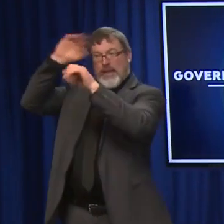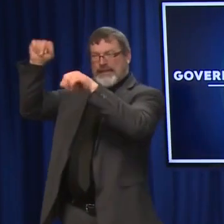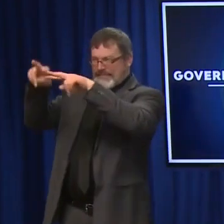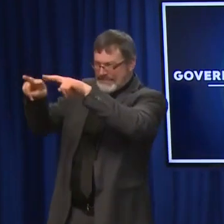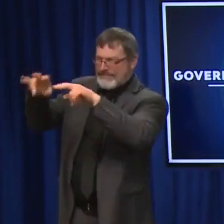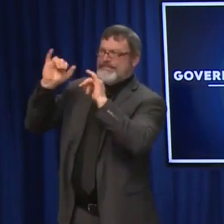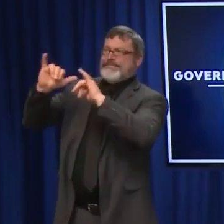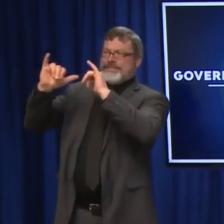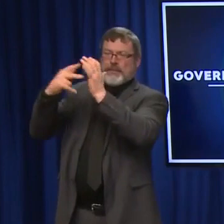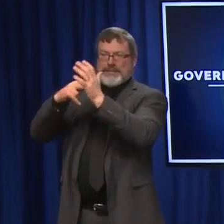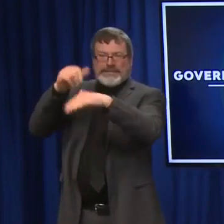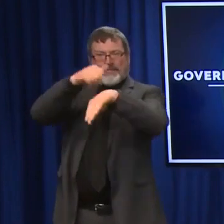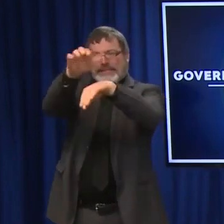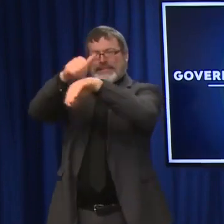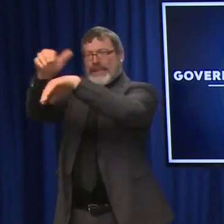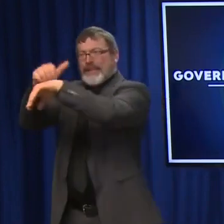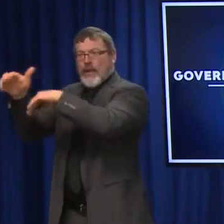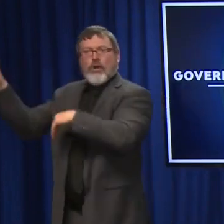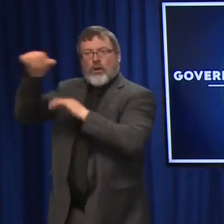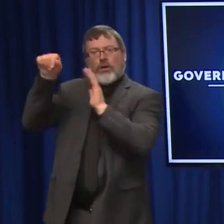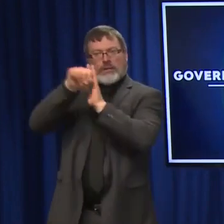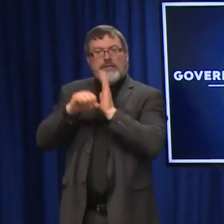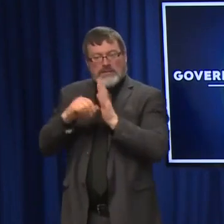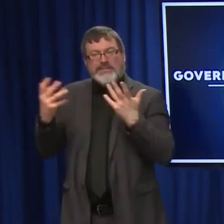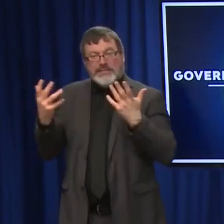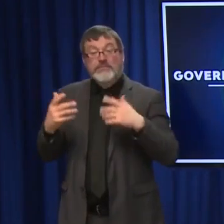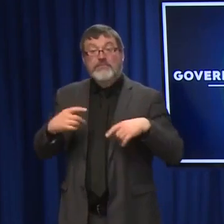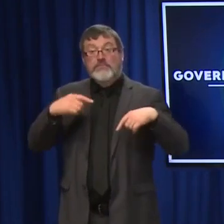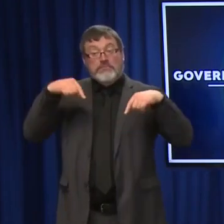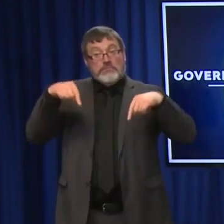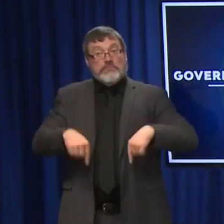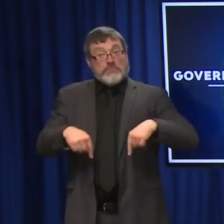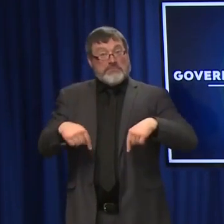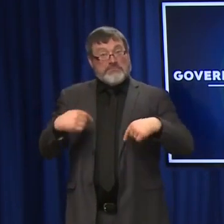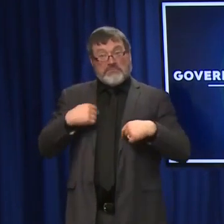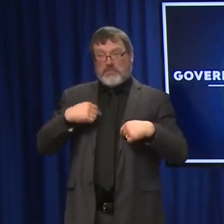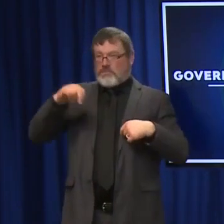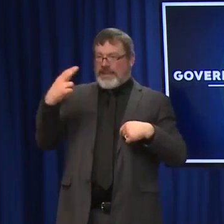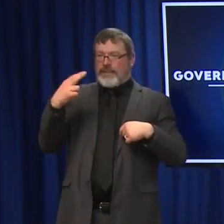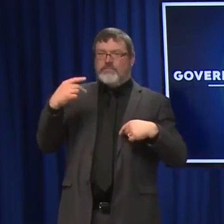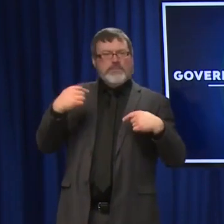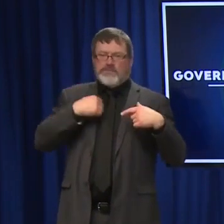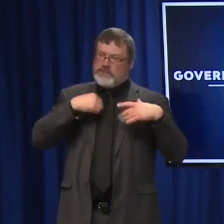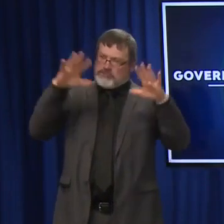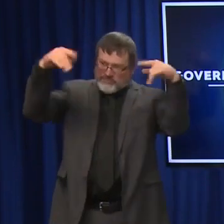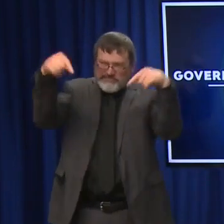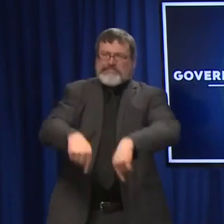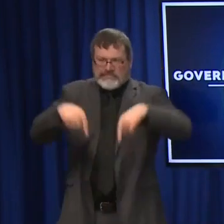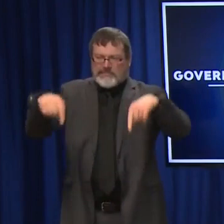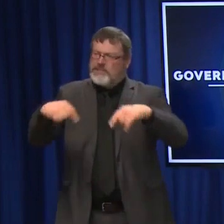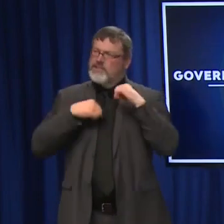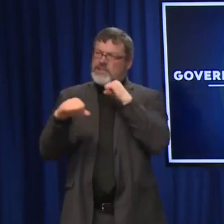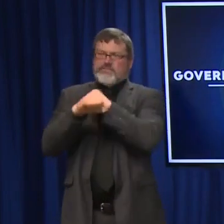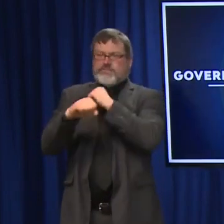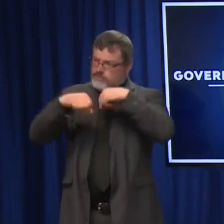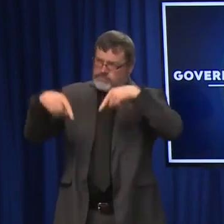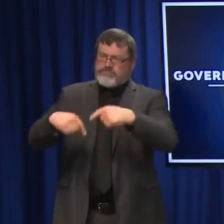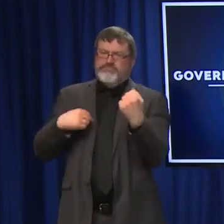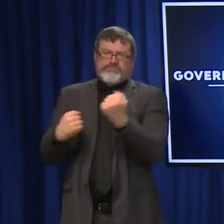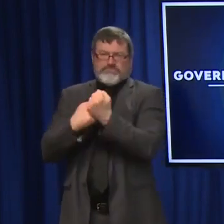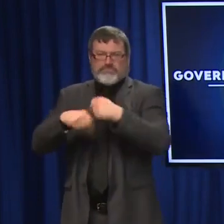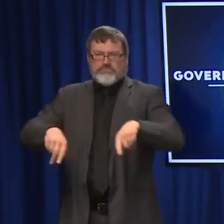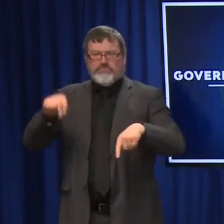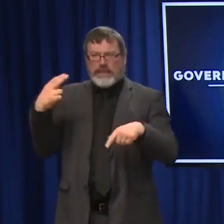to be sure. But my job is to be as selfish as I possibly can for the state of New Hampshire and constantly advocate and try to push as many